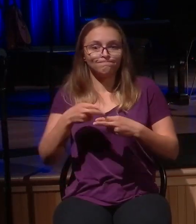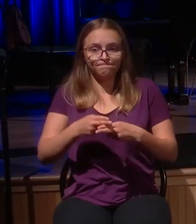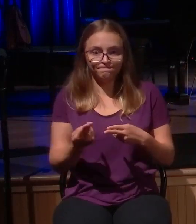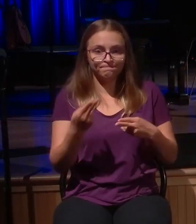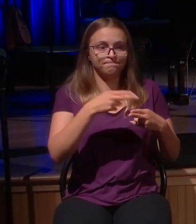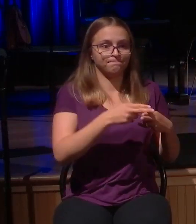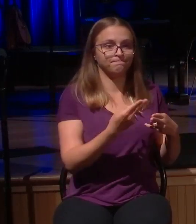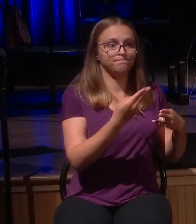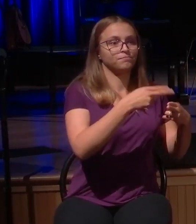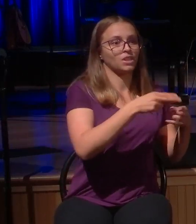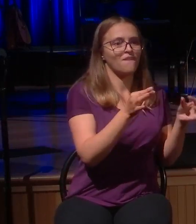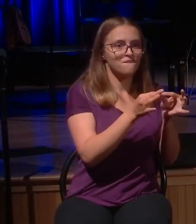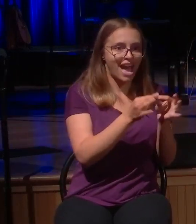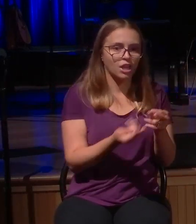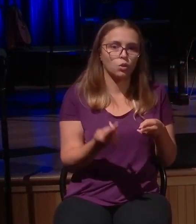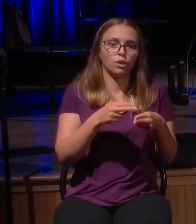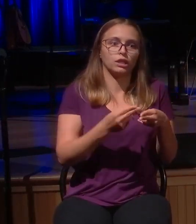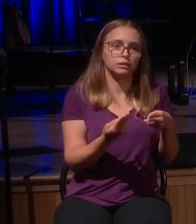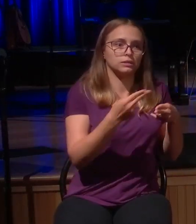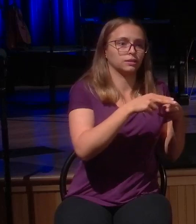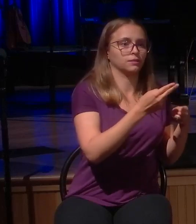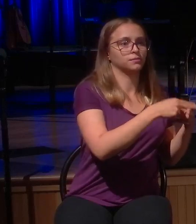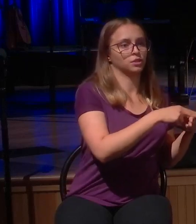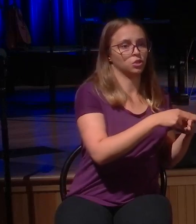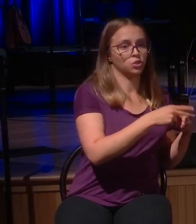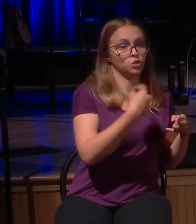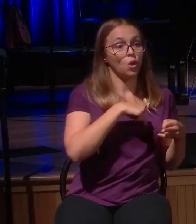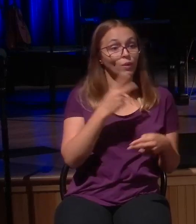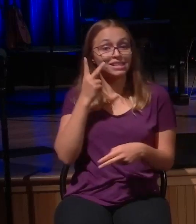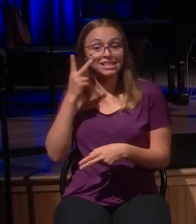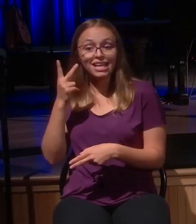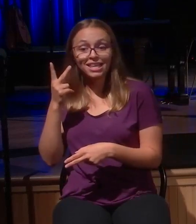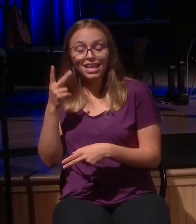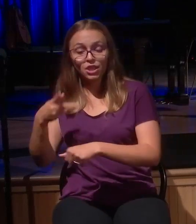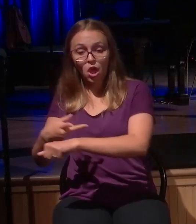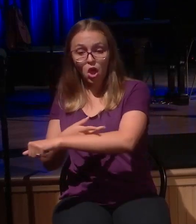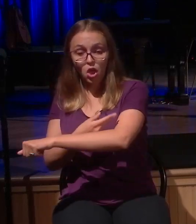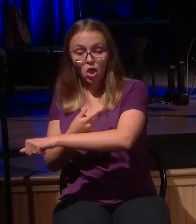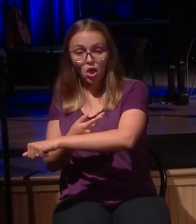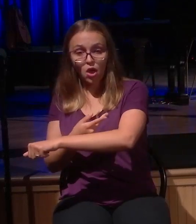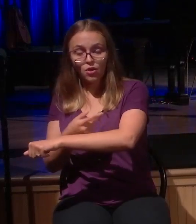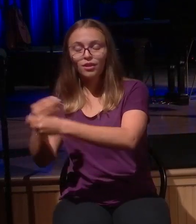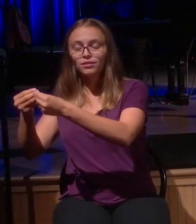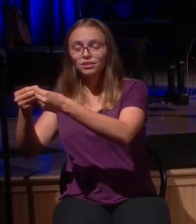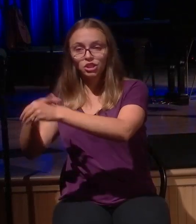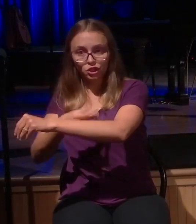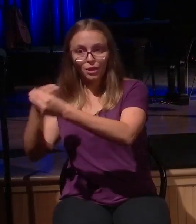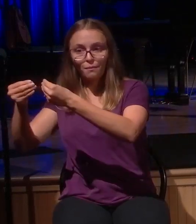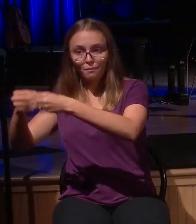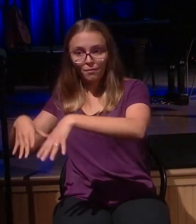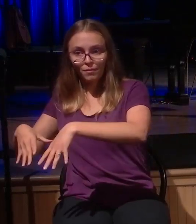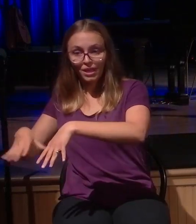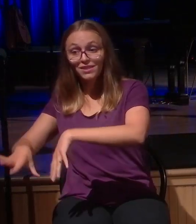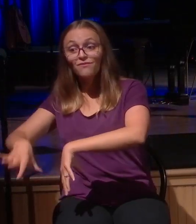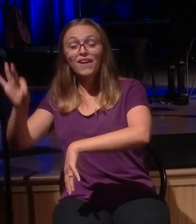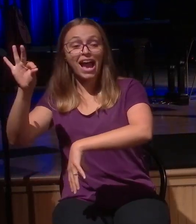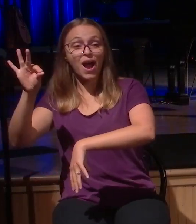comes to all three of these, what we find is that the lost sheep gets found, we find the lost coin gets found, and the lost son comes home and gets found,